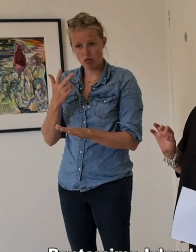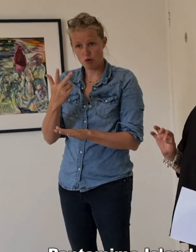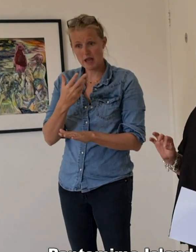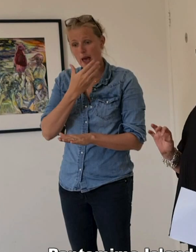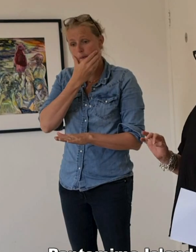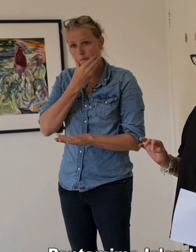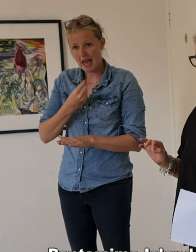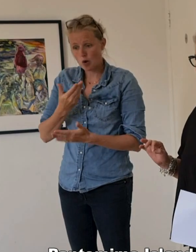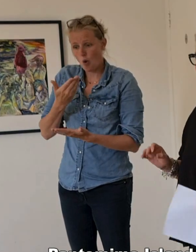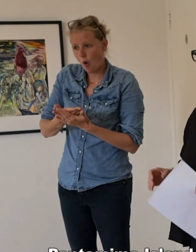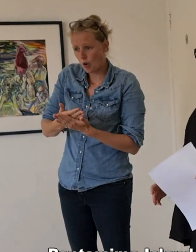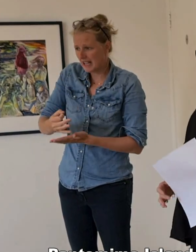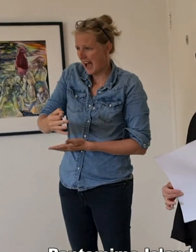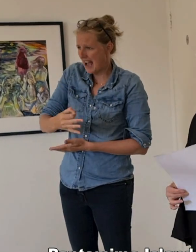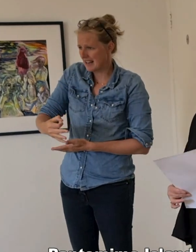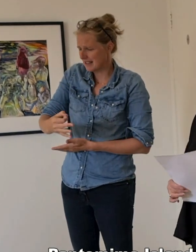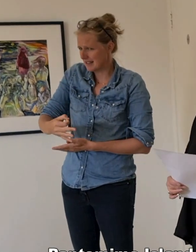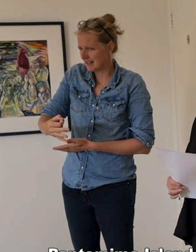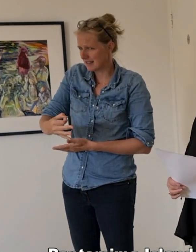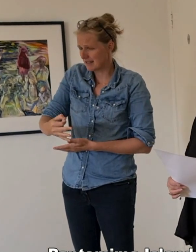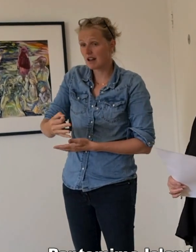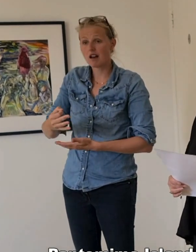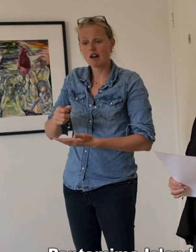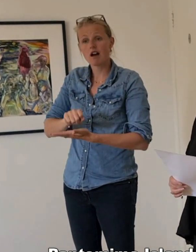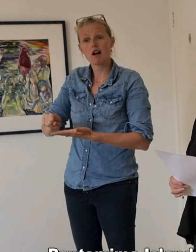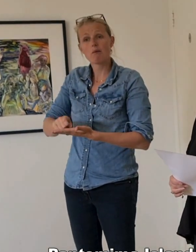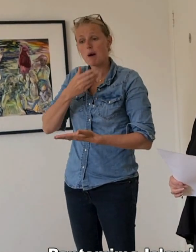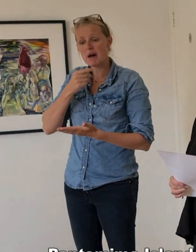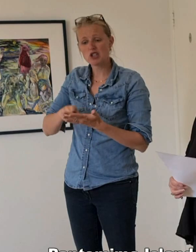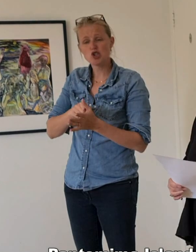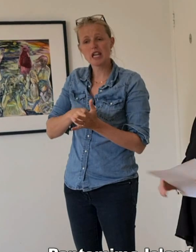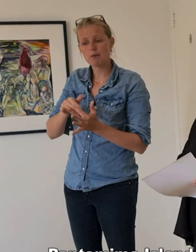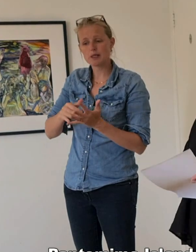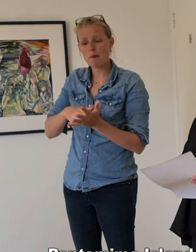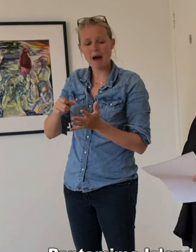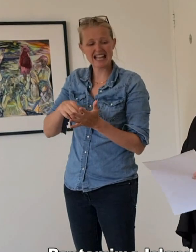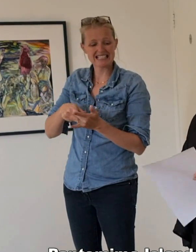on an Island. And this was written by a guy called James McIntyre. I'm just checking the names.